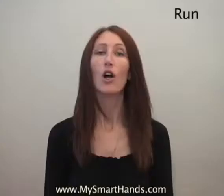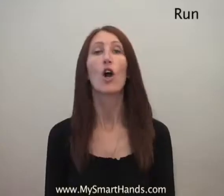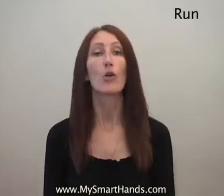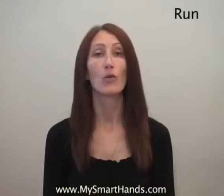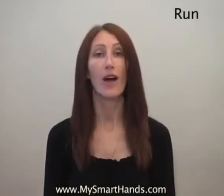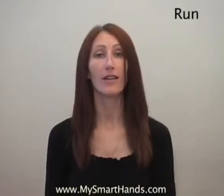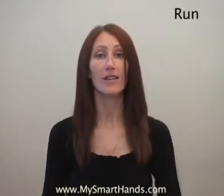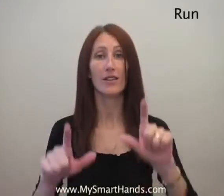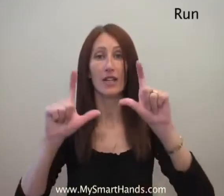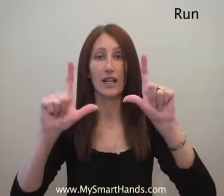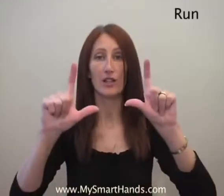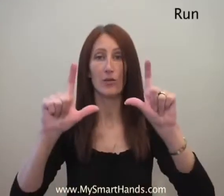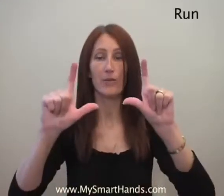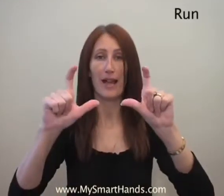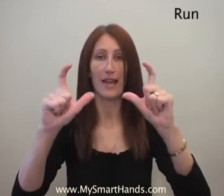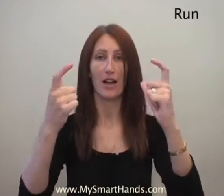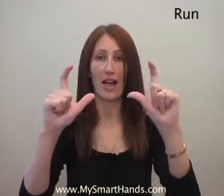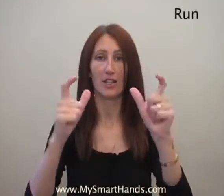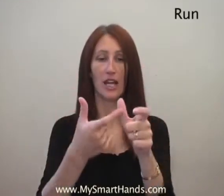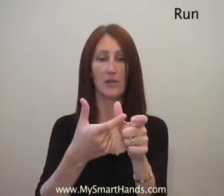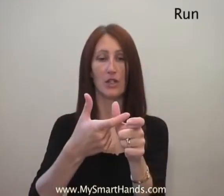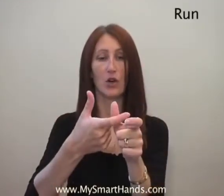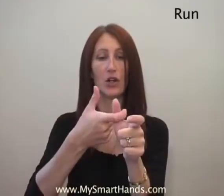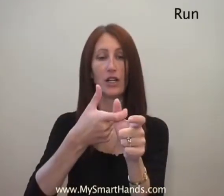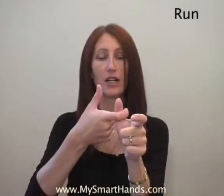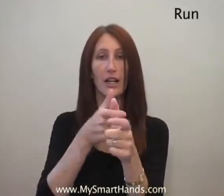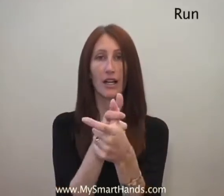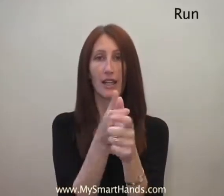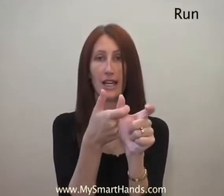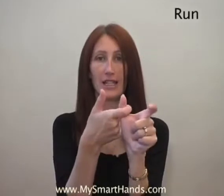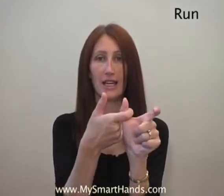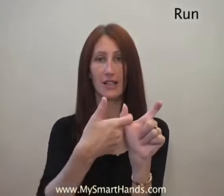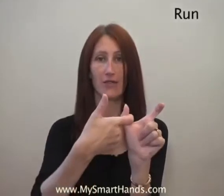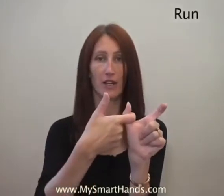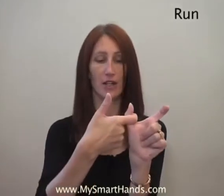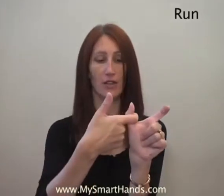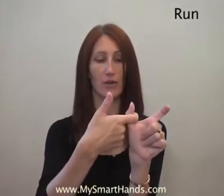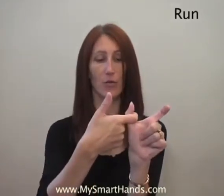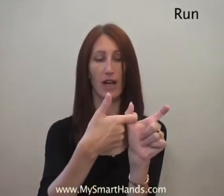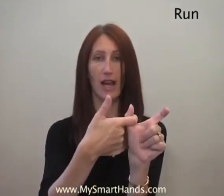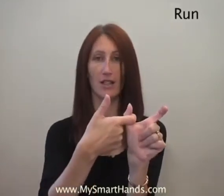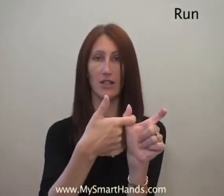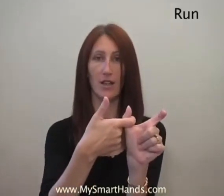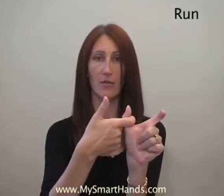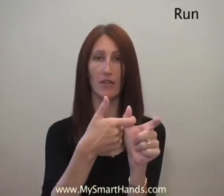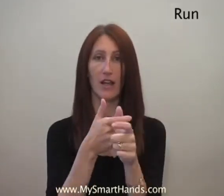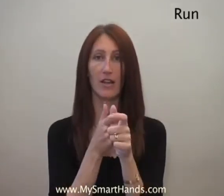Run. You take two bent L handshapes and you hook the index finger from one hand onto the thumb of the other